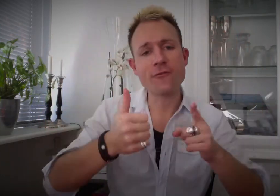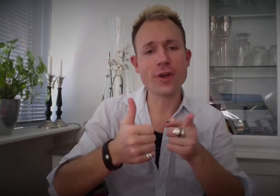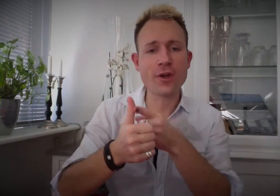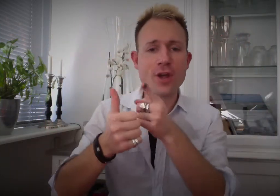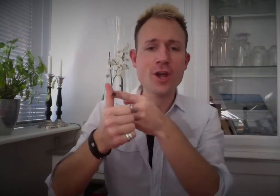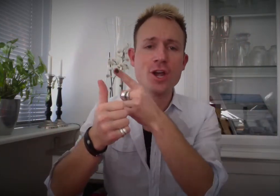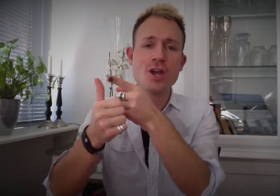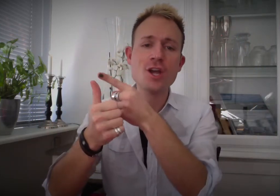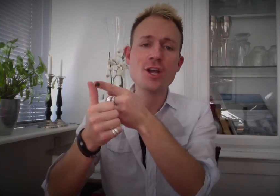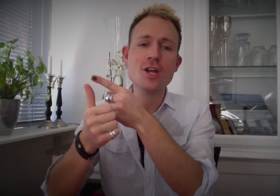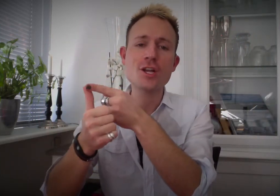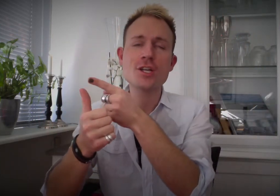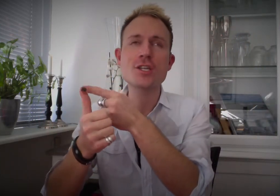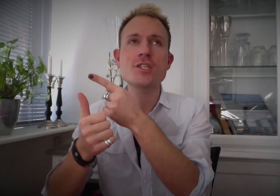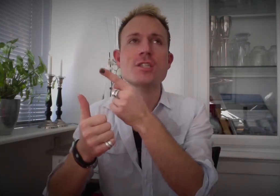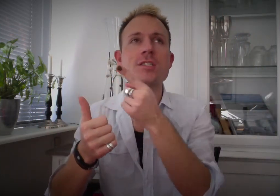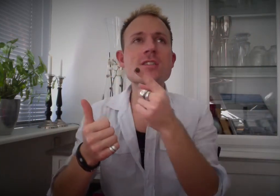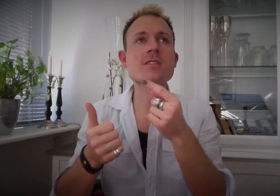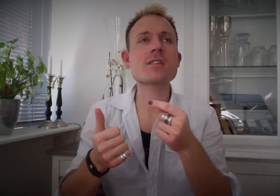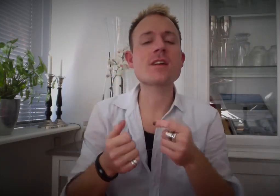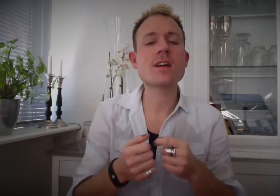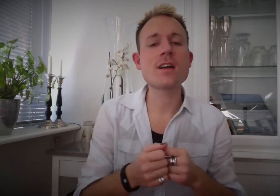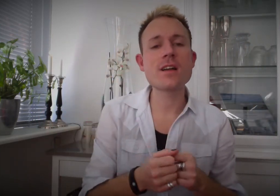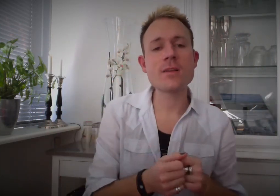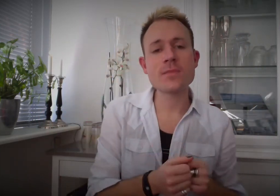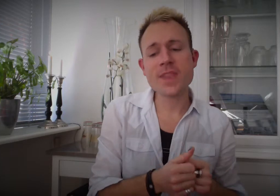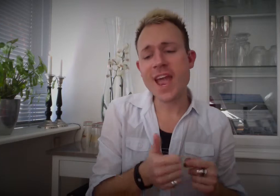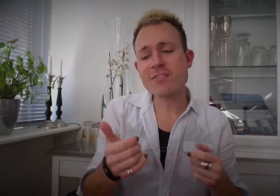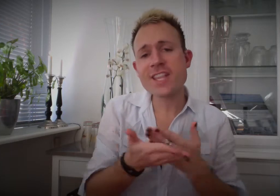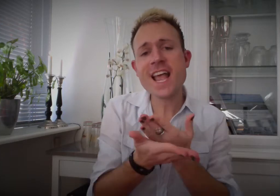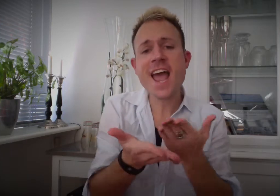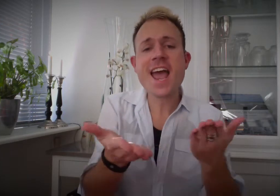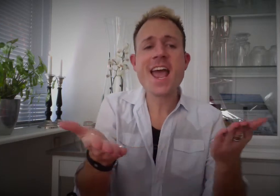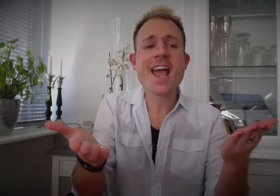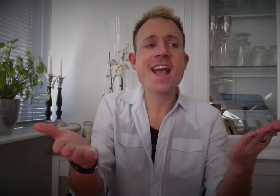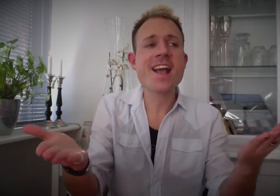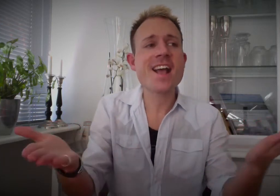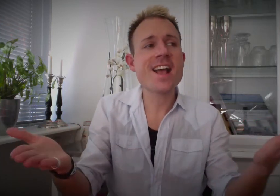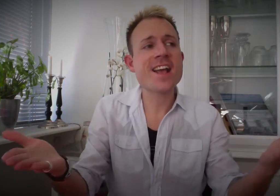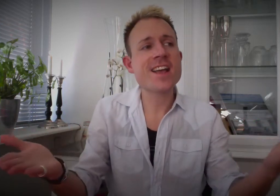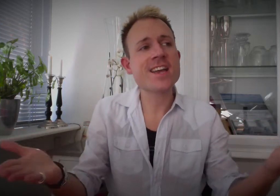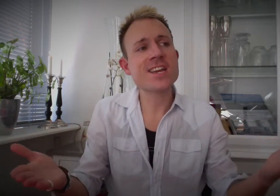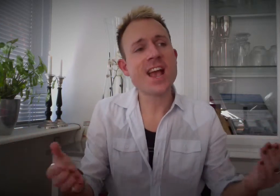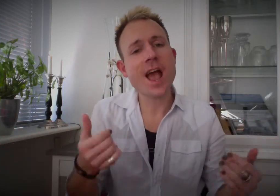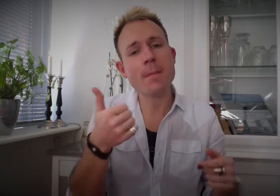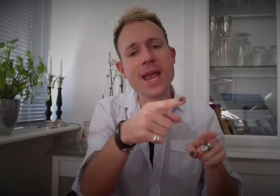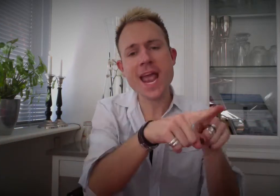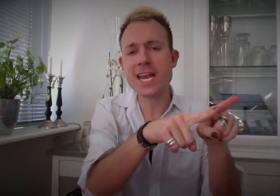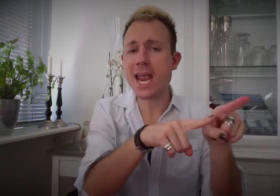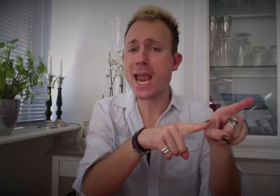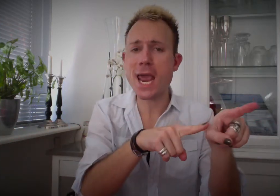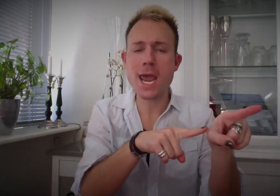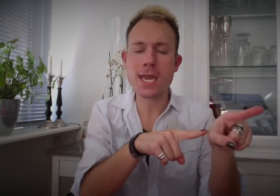forest Every day a beginning